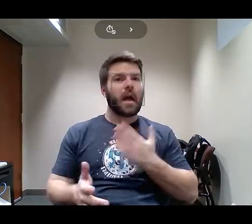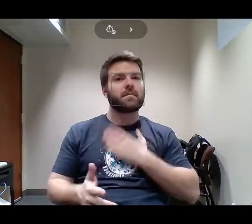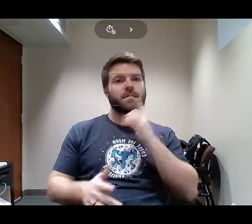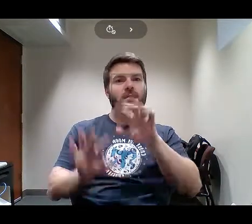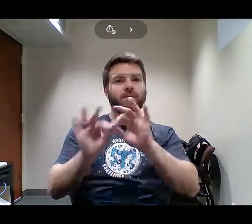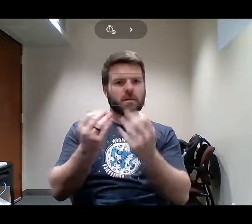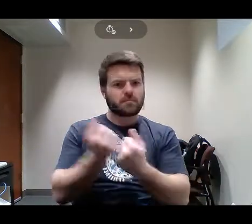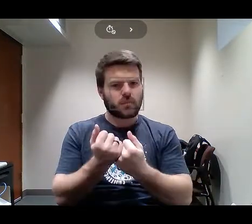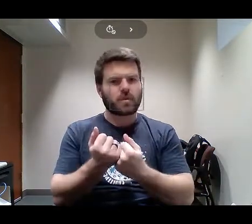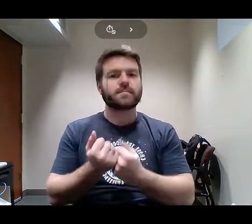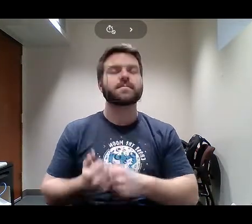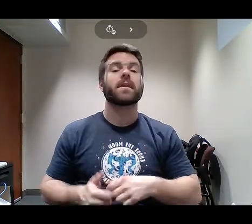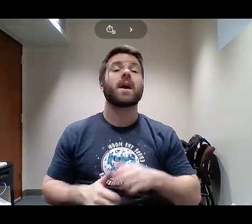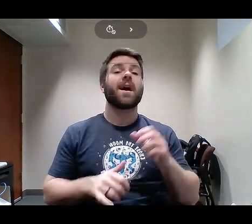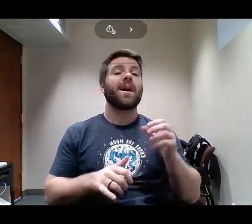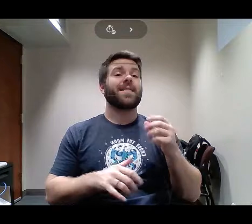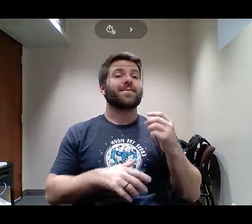I just love saying Stanford.